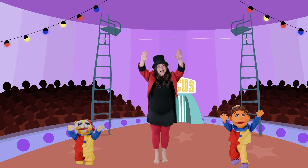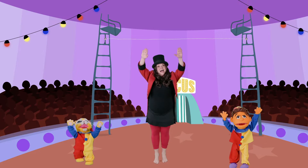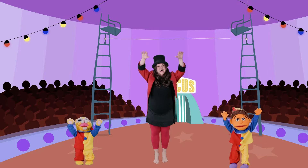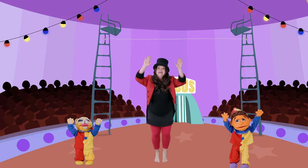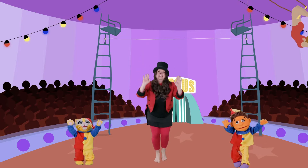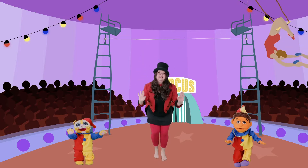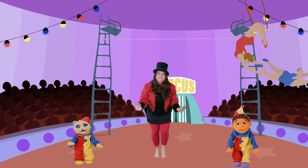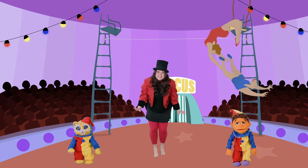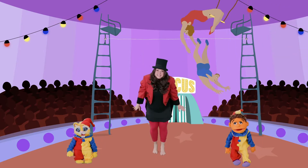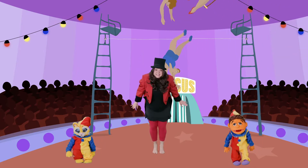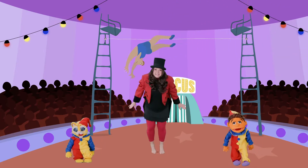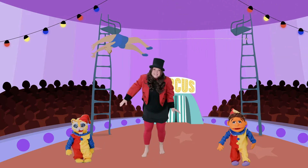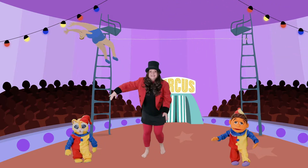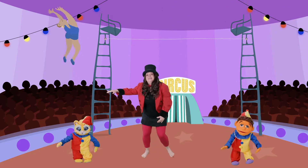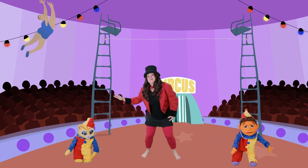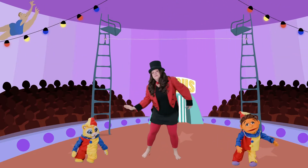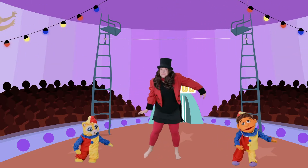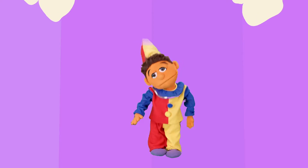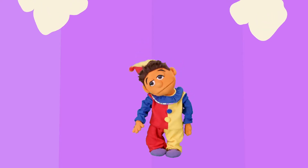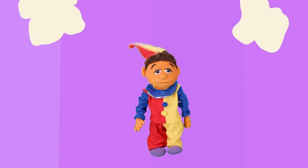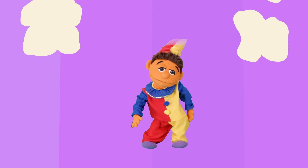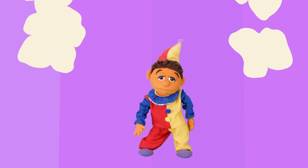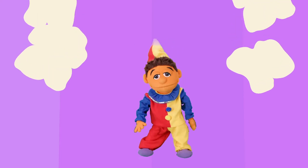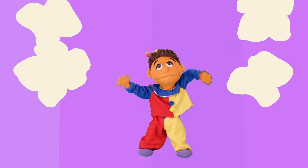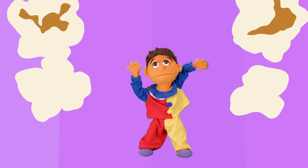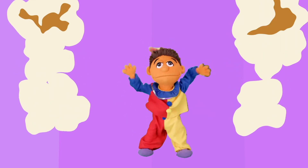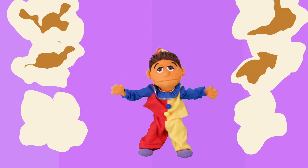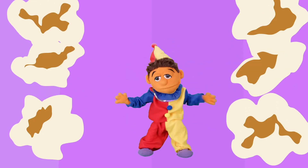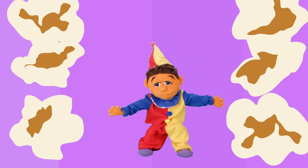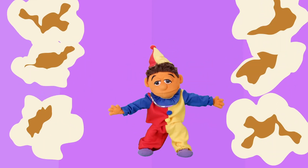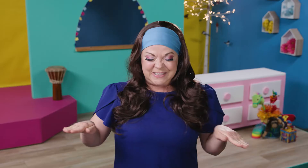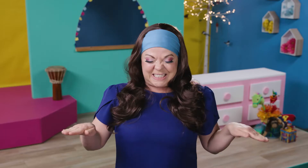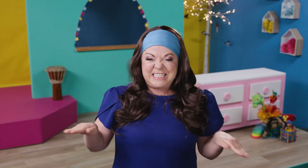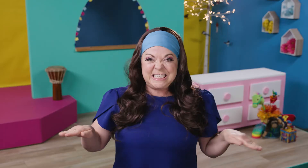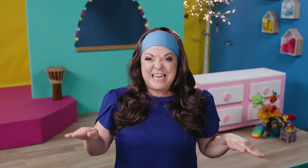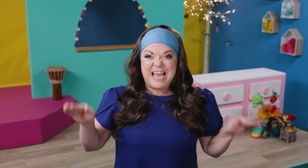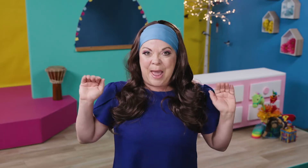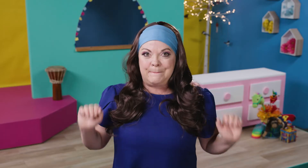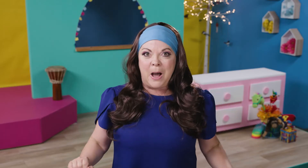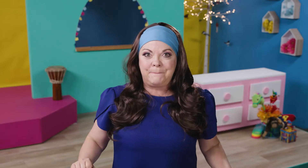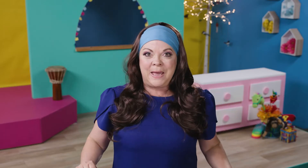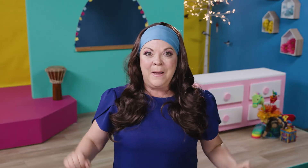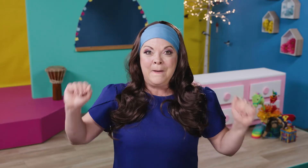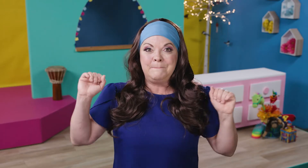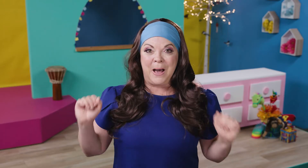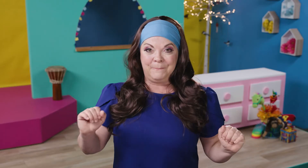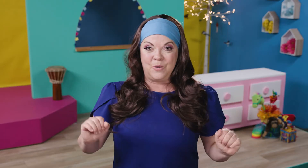grace of the trapeze artist and the dynamic movement of sizzling and popping popcorn.